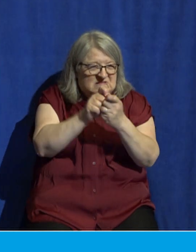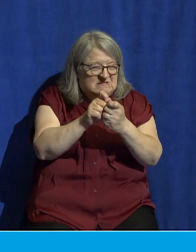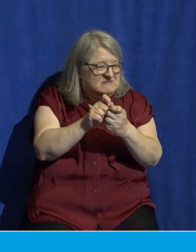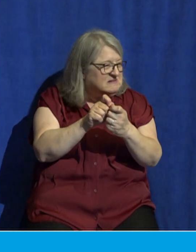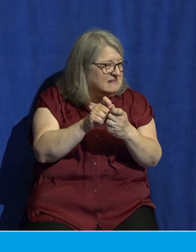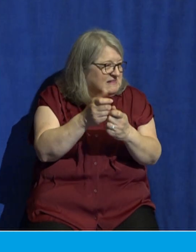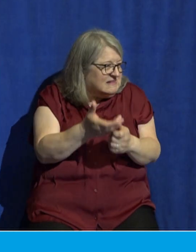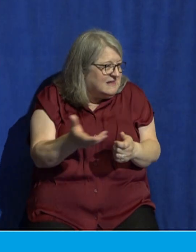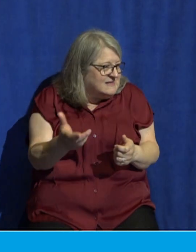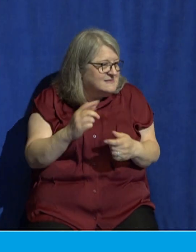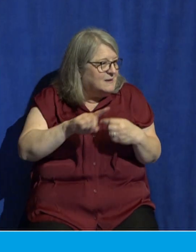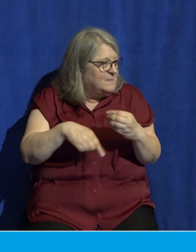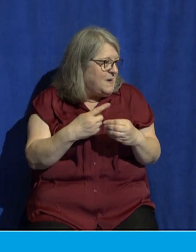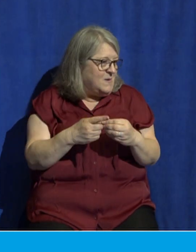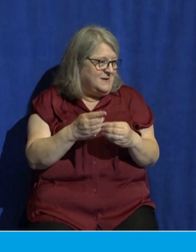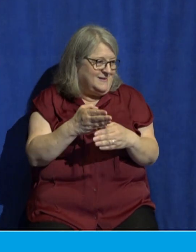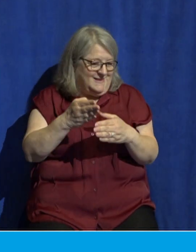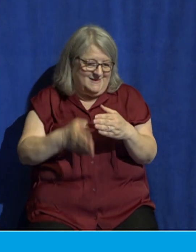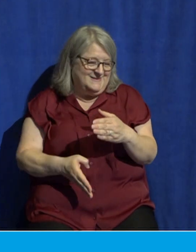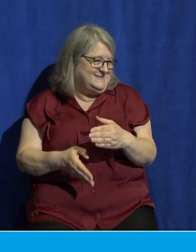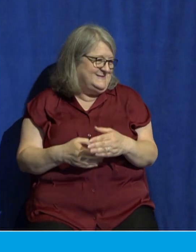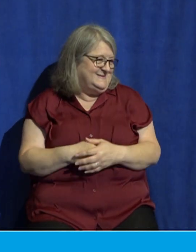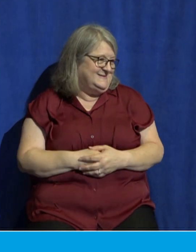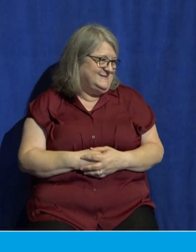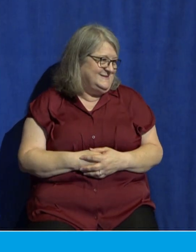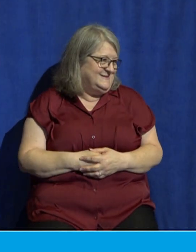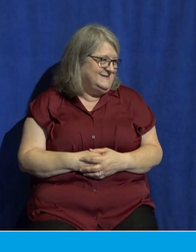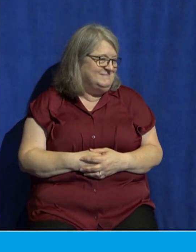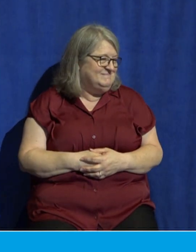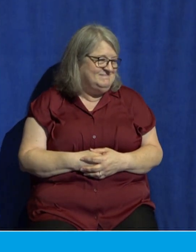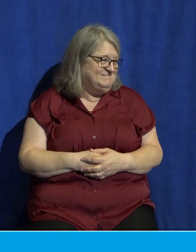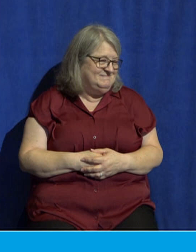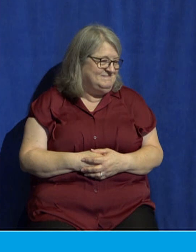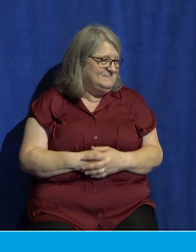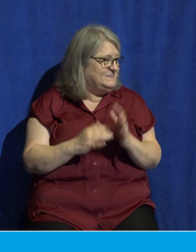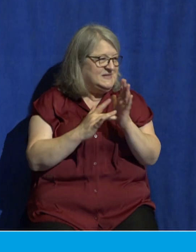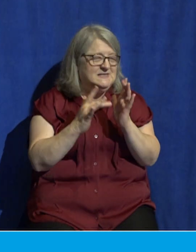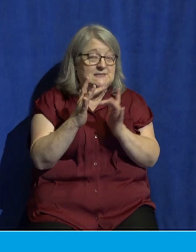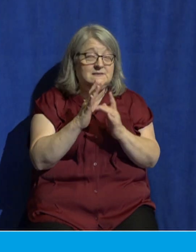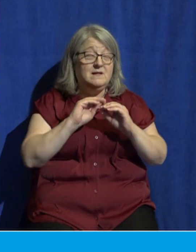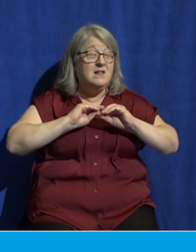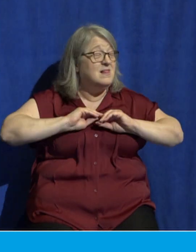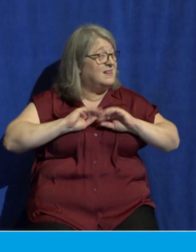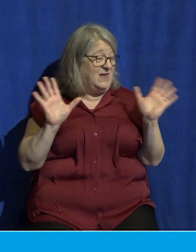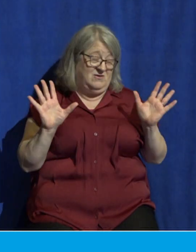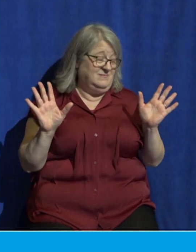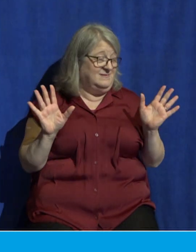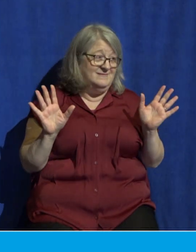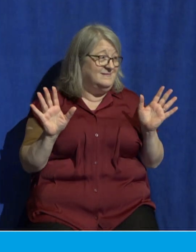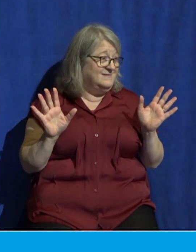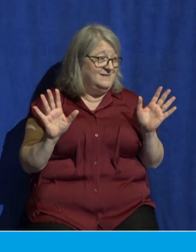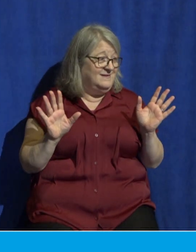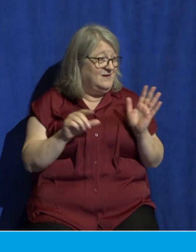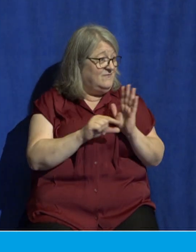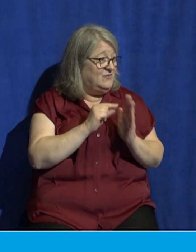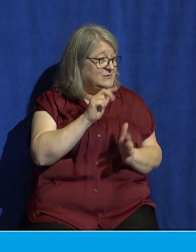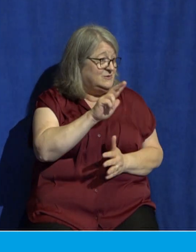about the end times. Jesus is very clear about that. We just saw that in verse 32, and then in verse